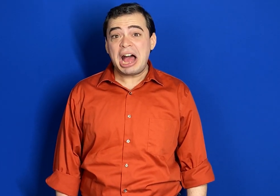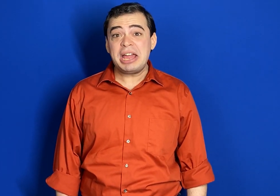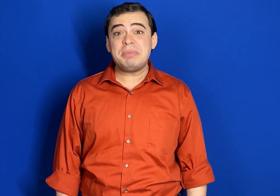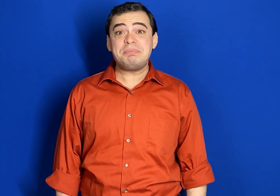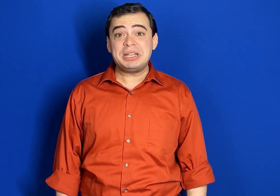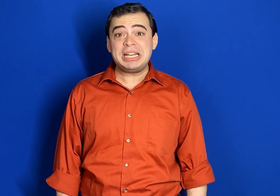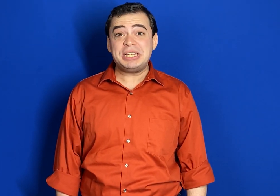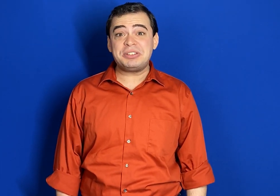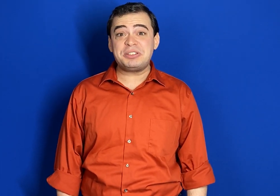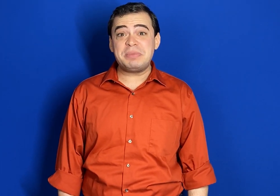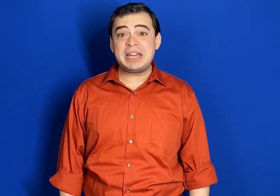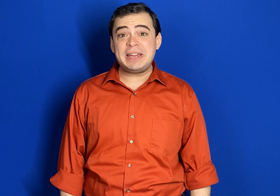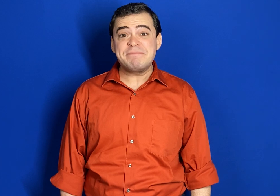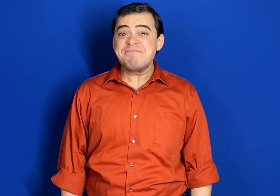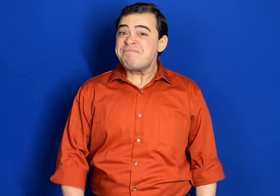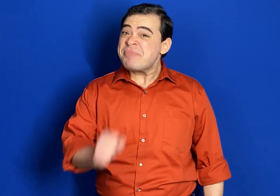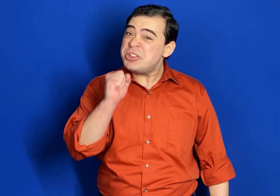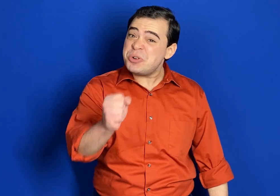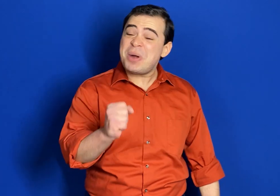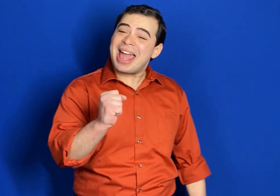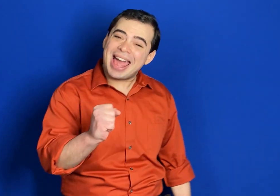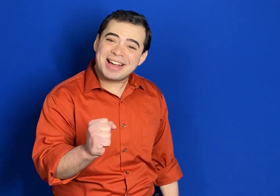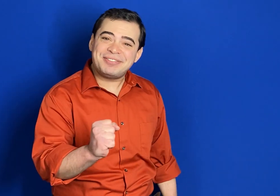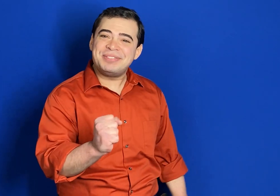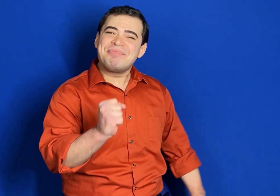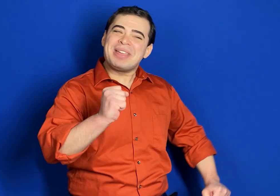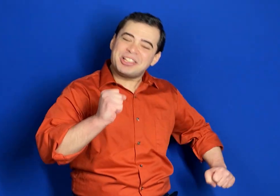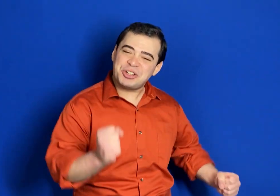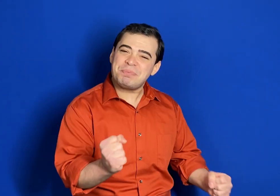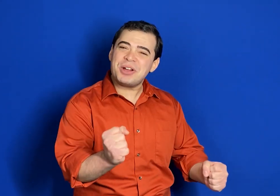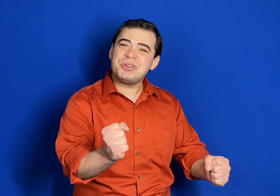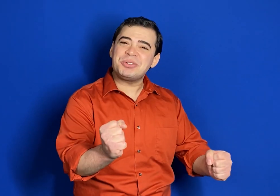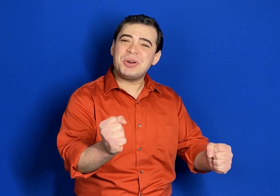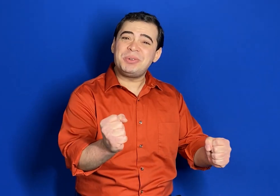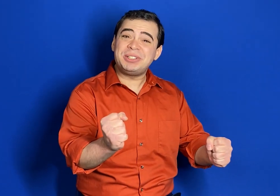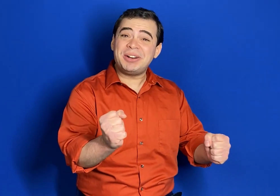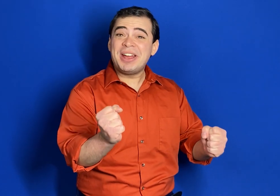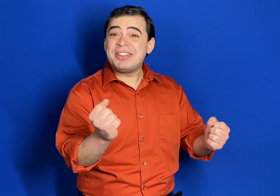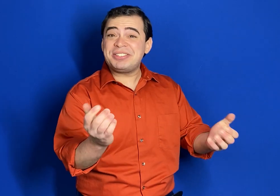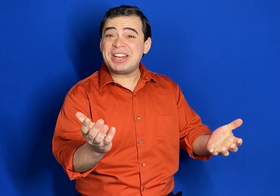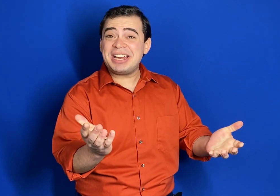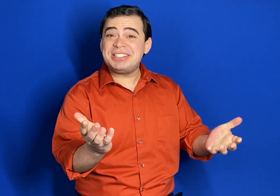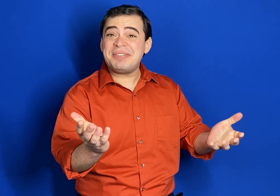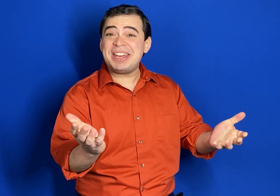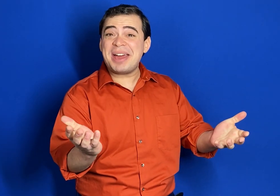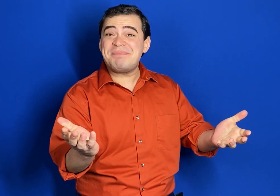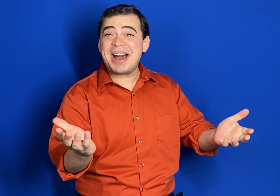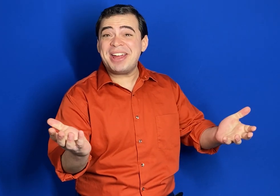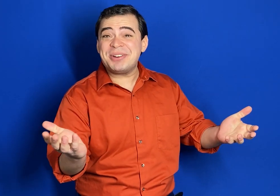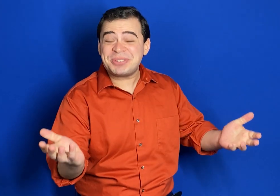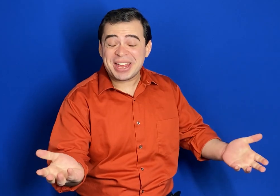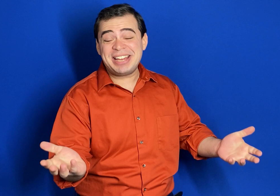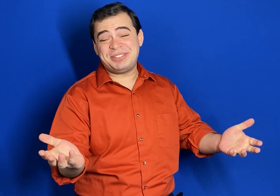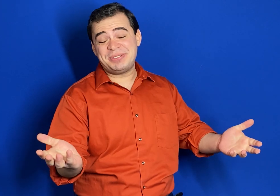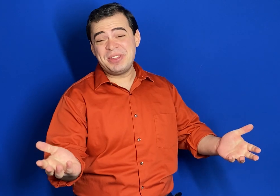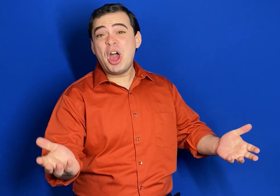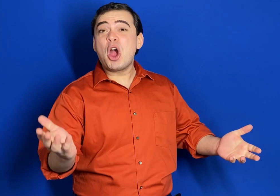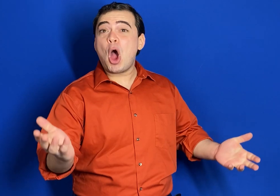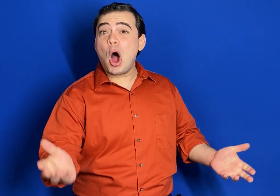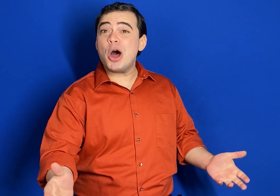it pleases me you have a chip on your shoulder the size of the Empire State call